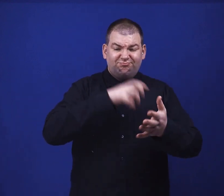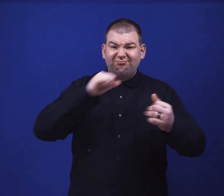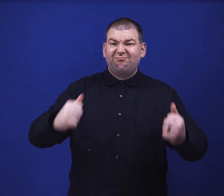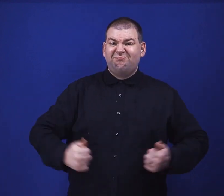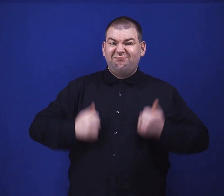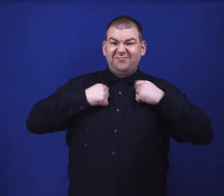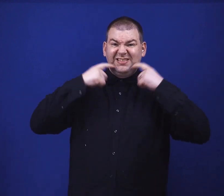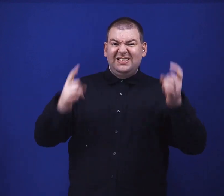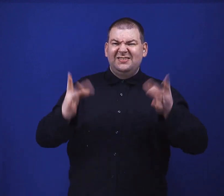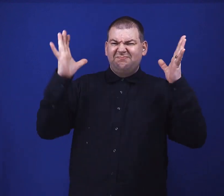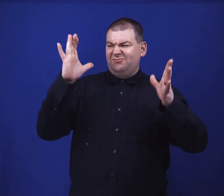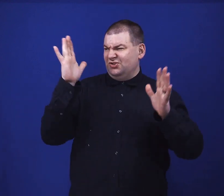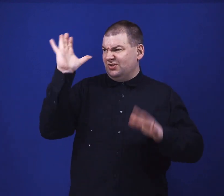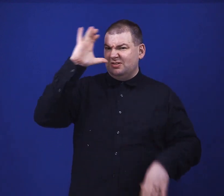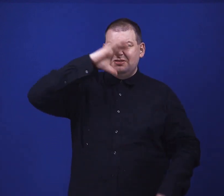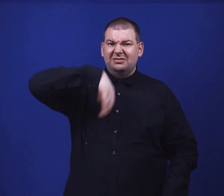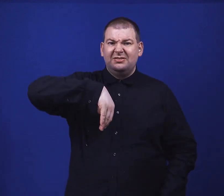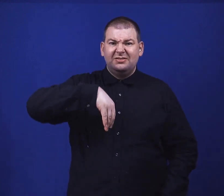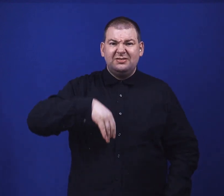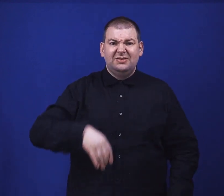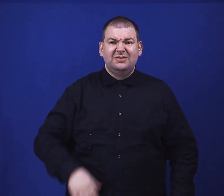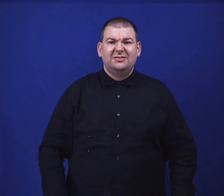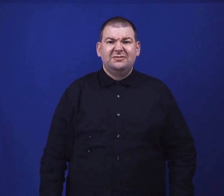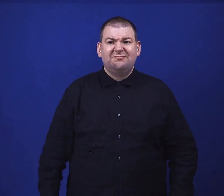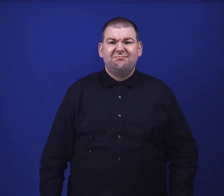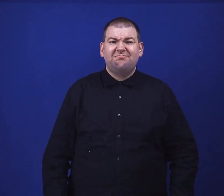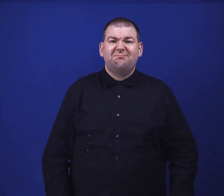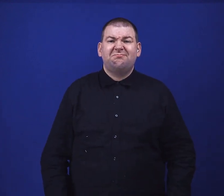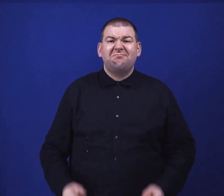This old life is such a mystery